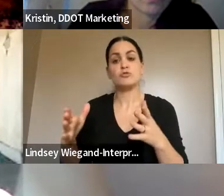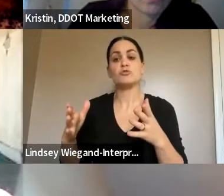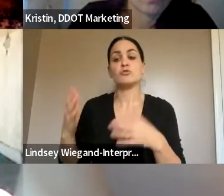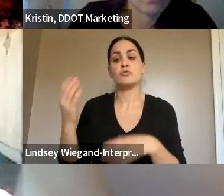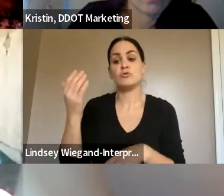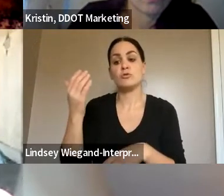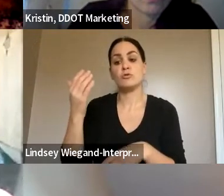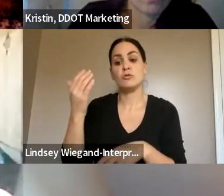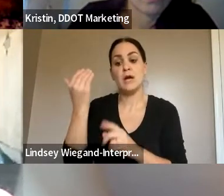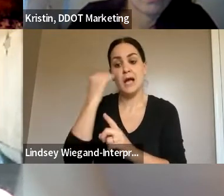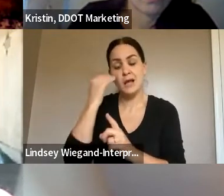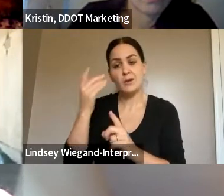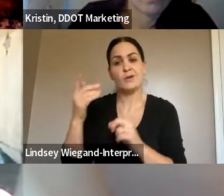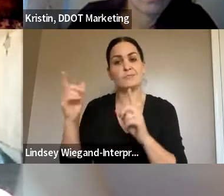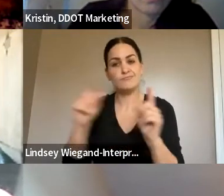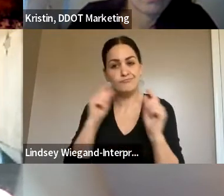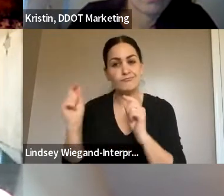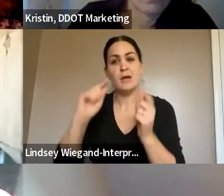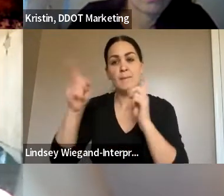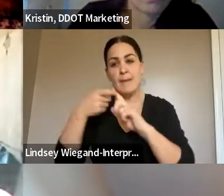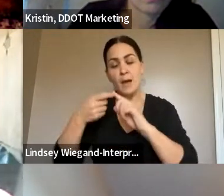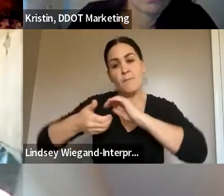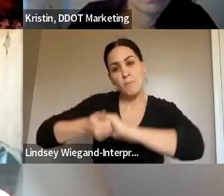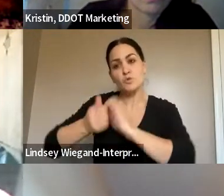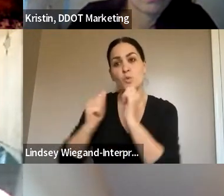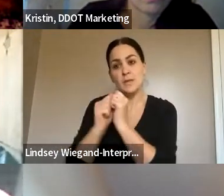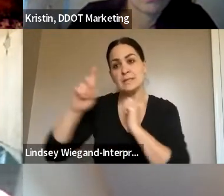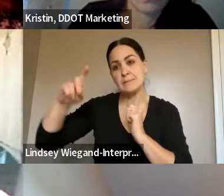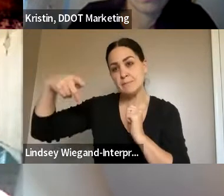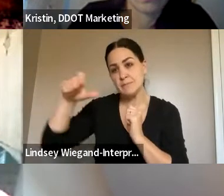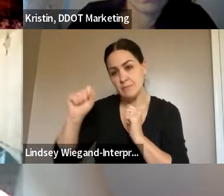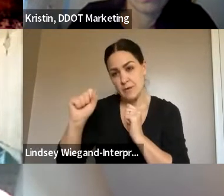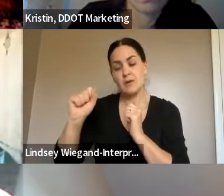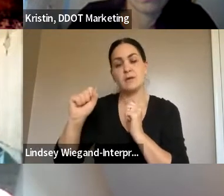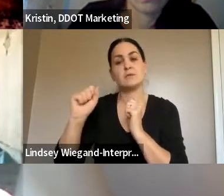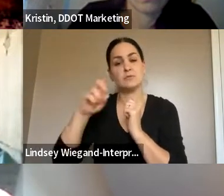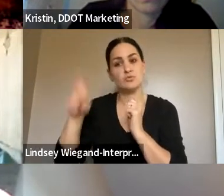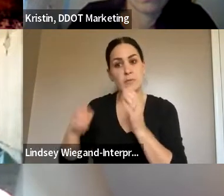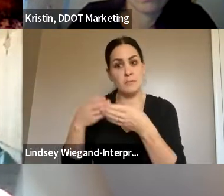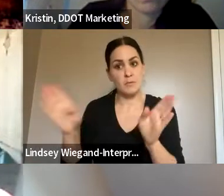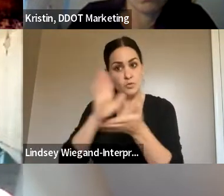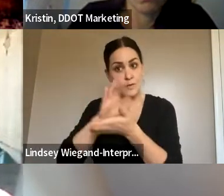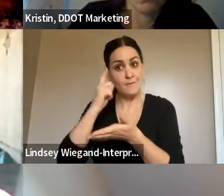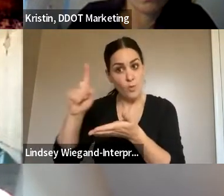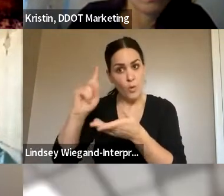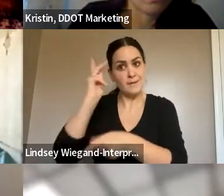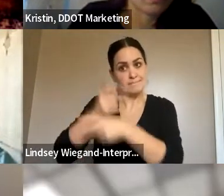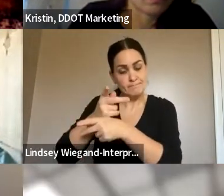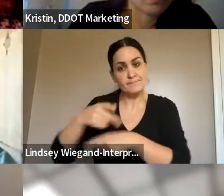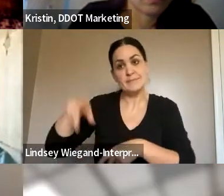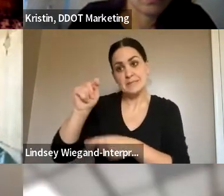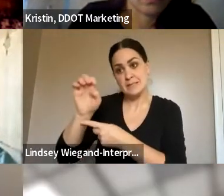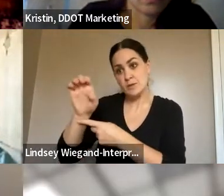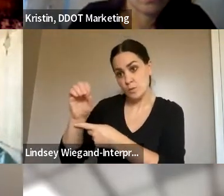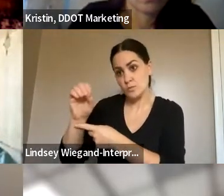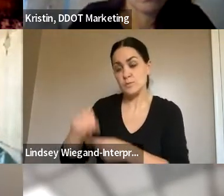conversations regarding partnerships with Detroit Public Schools to retain TEOs. Now, the one thing